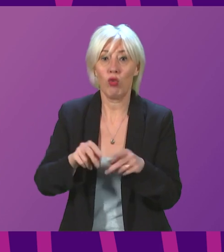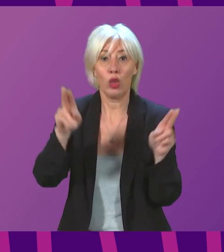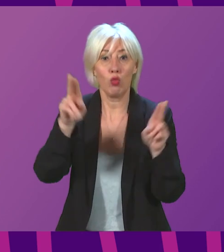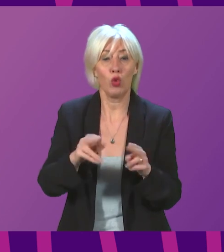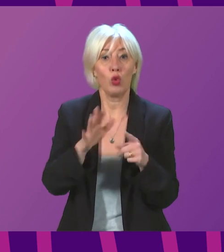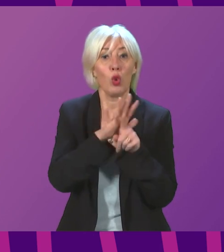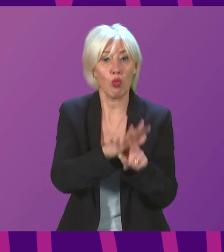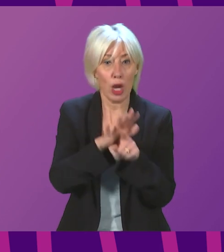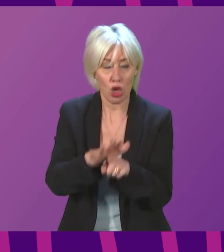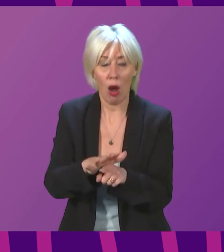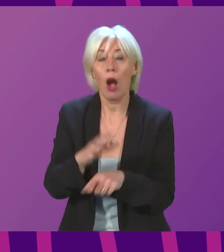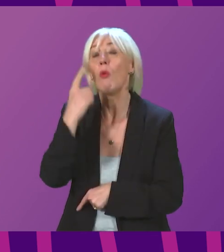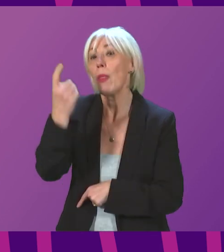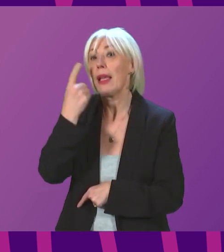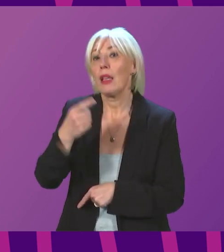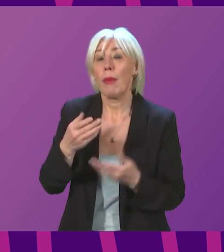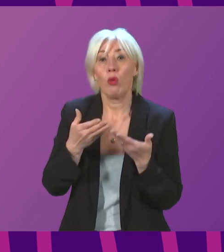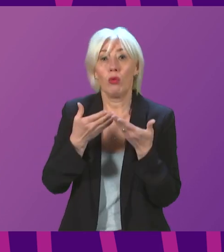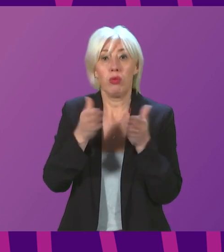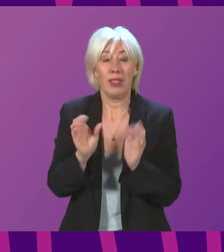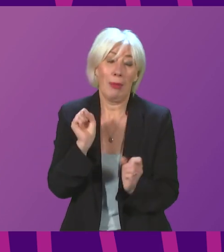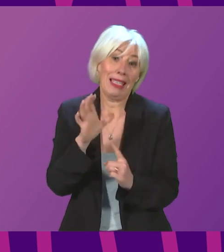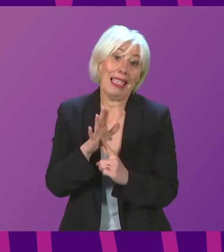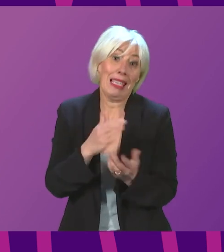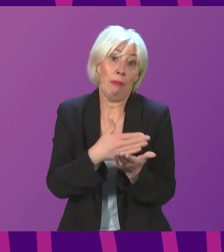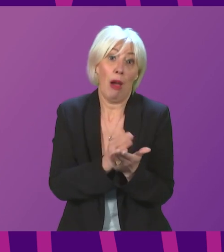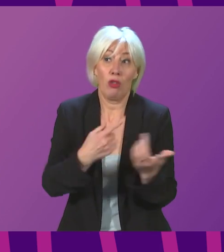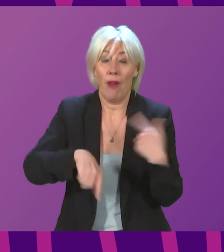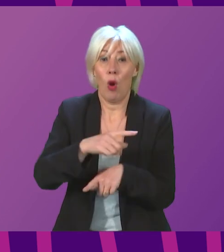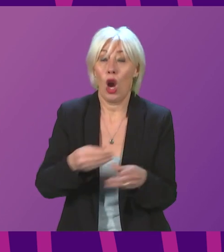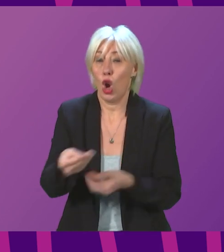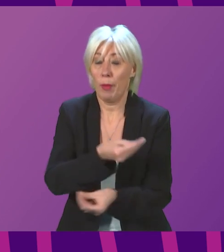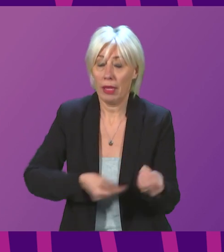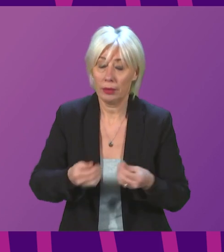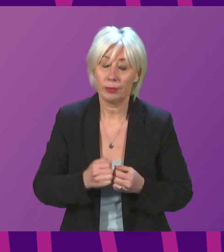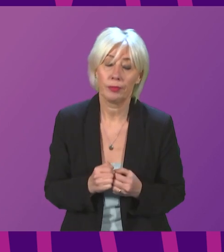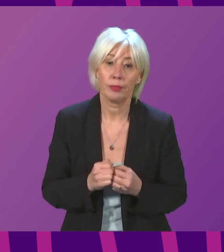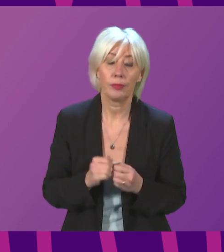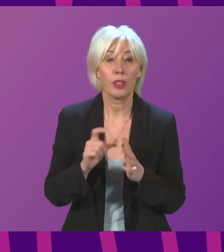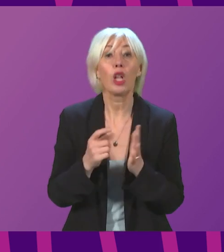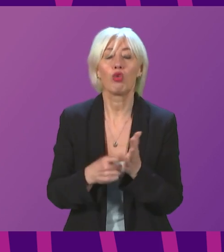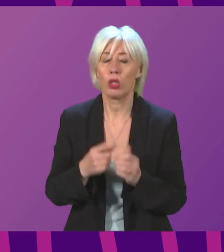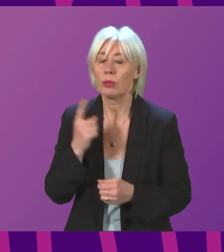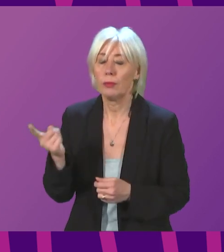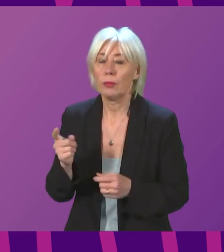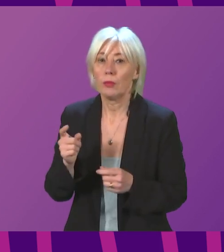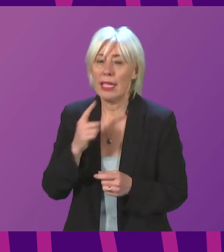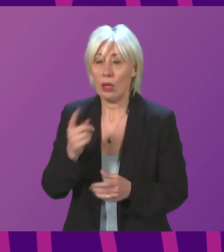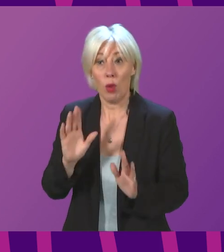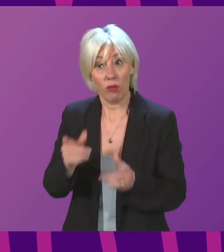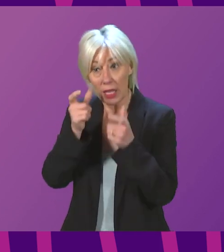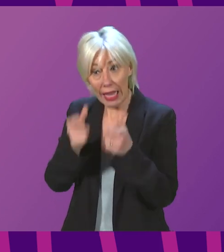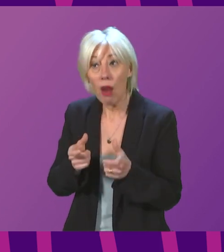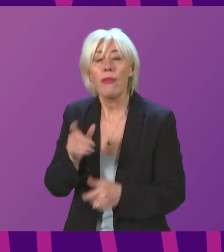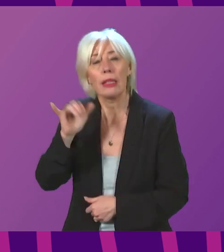we're considering the wider issue on key sectors of our economy. Douglas Ross. The First Minister said we need to be careful,